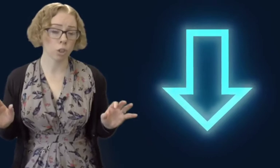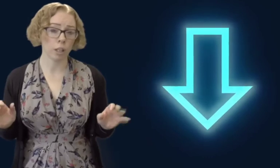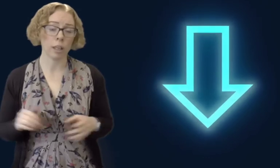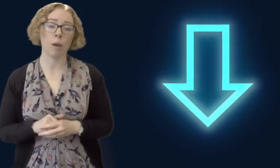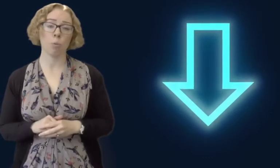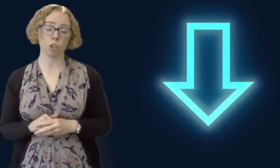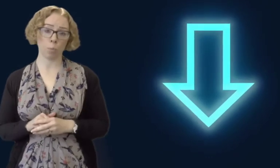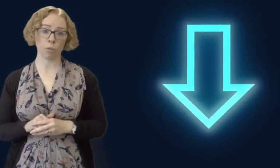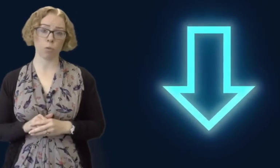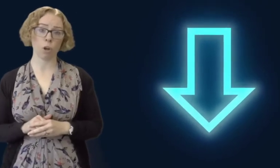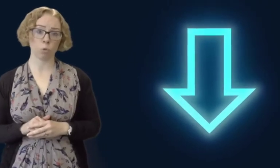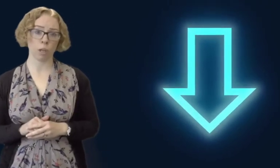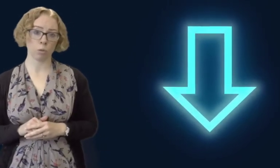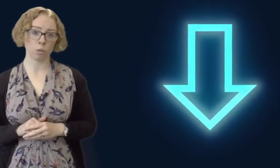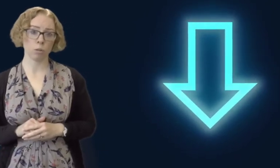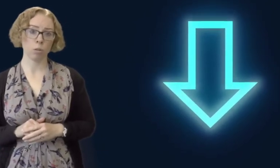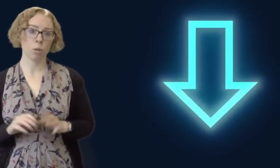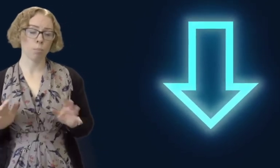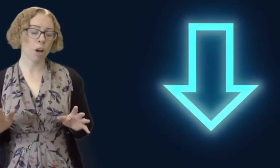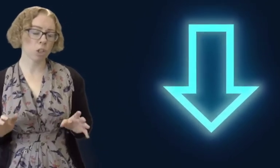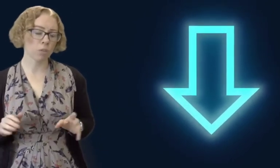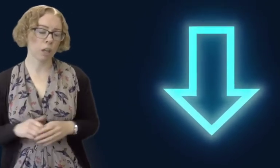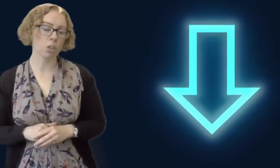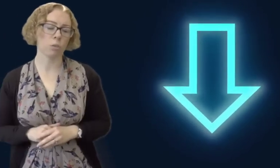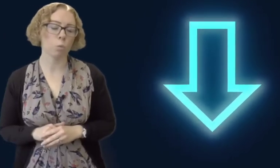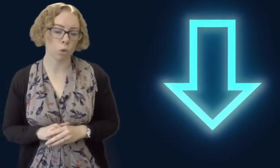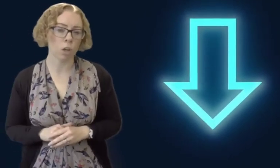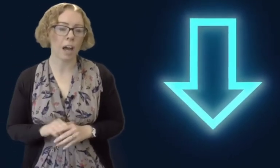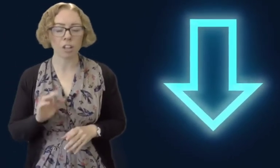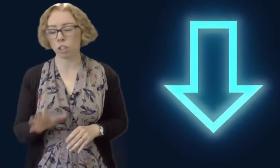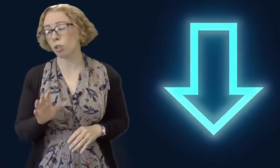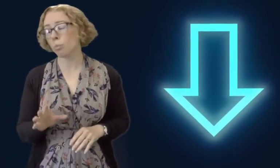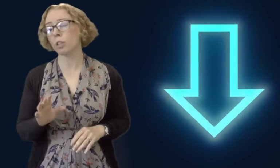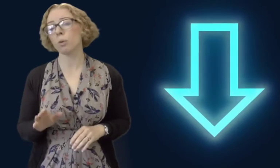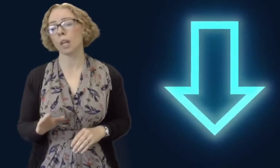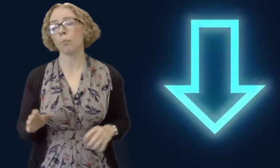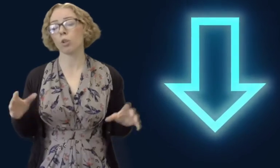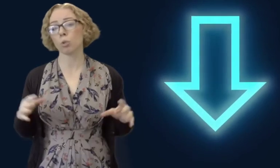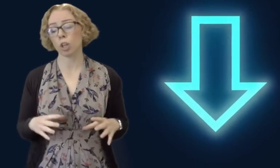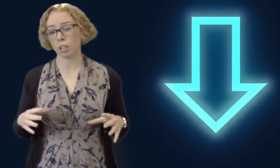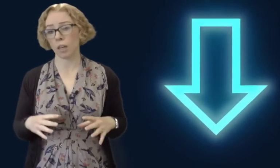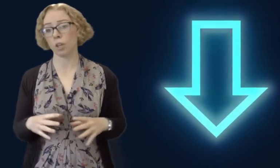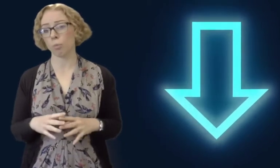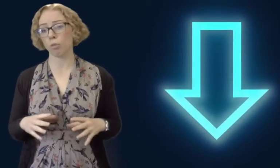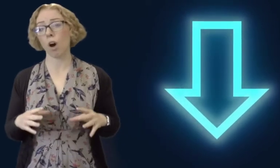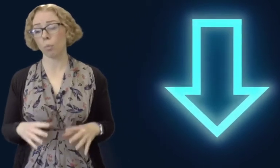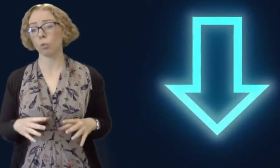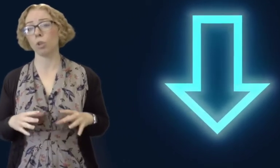it will be cheaper than four hundred thousand. My justification was actually you shouldn't be doing that because you're shutting down the number of eyeballs that your